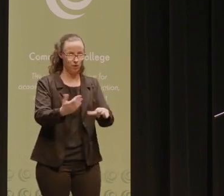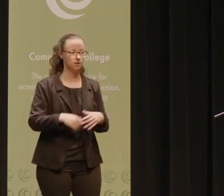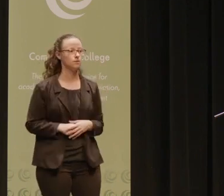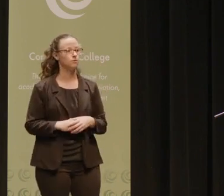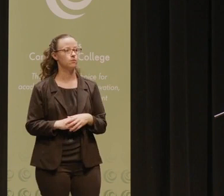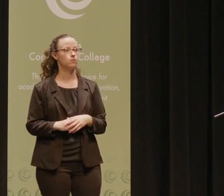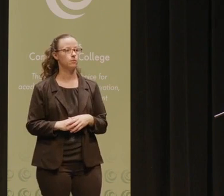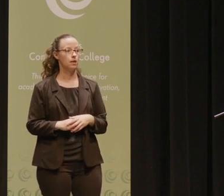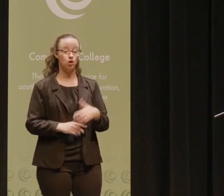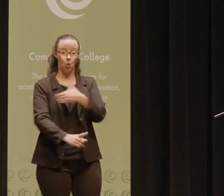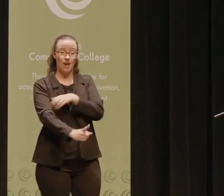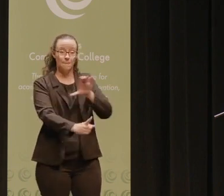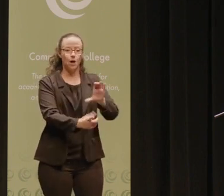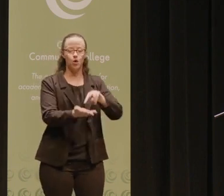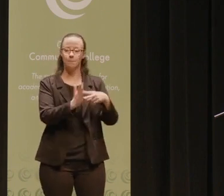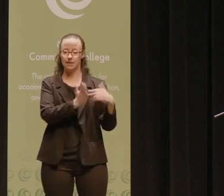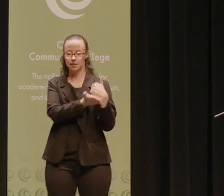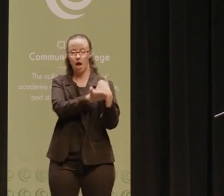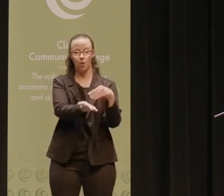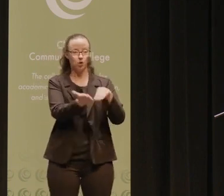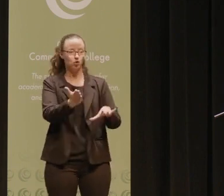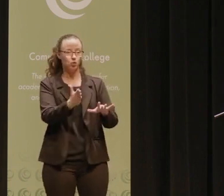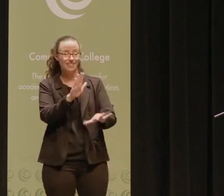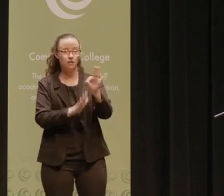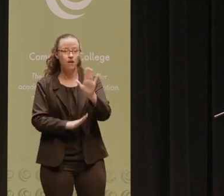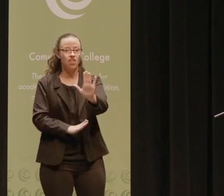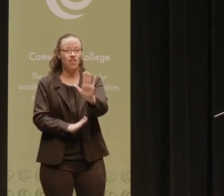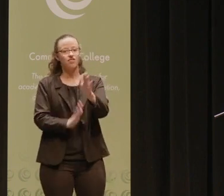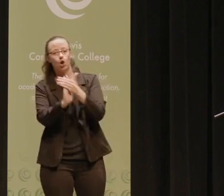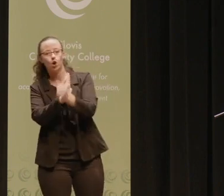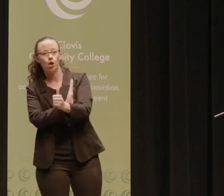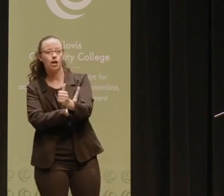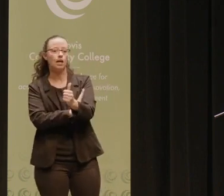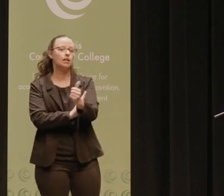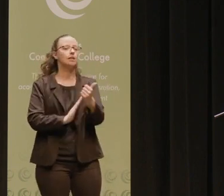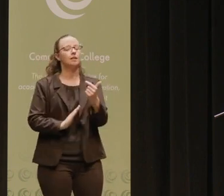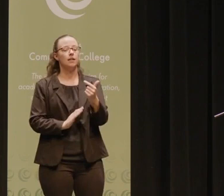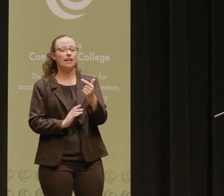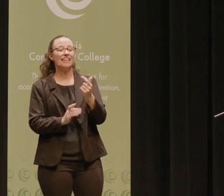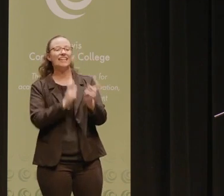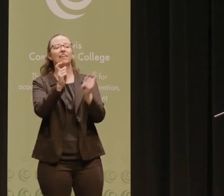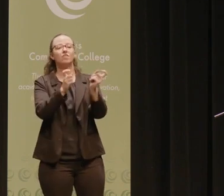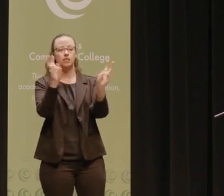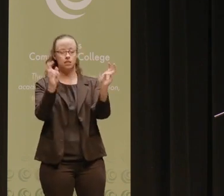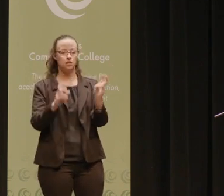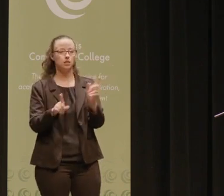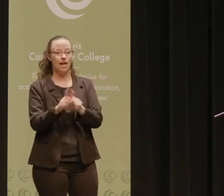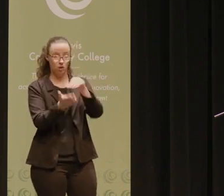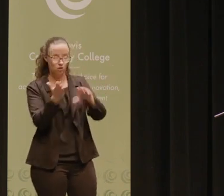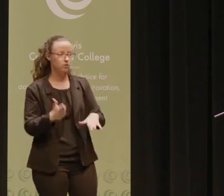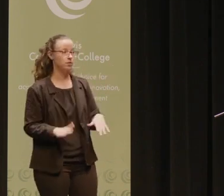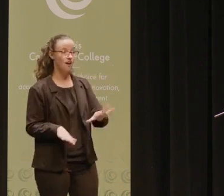Being empowering essentially means helping students discover their gifts and their talents as learners, discovering their